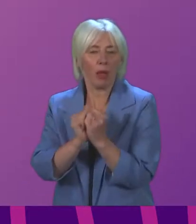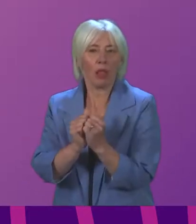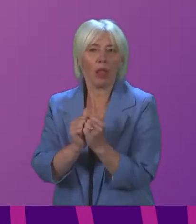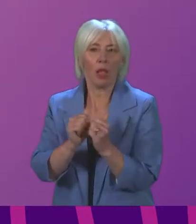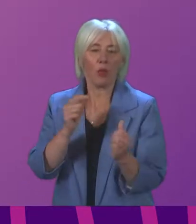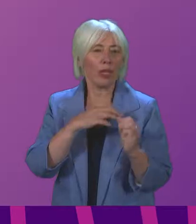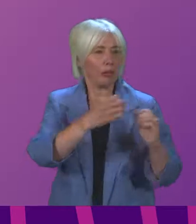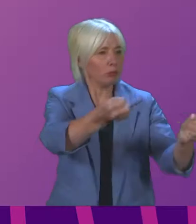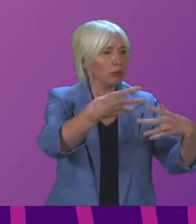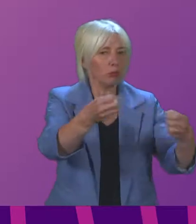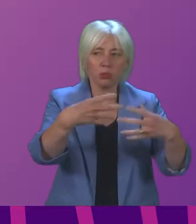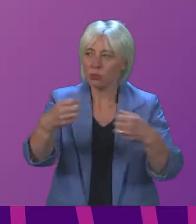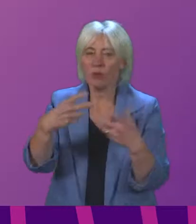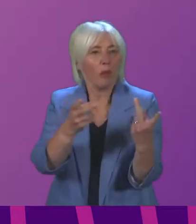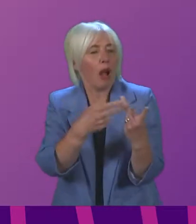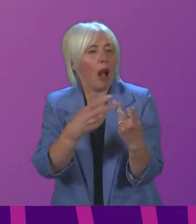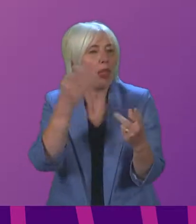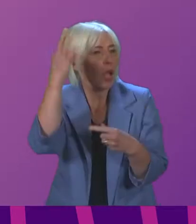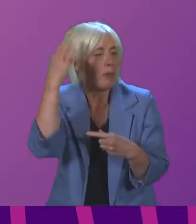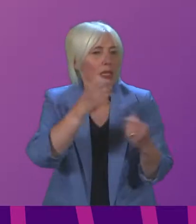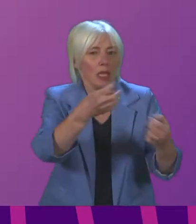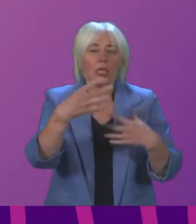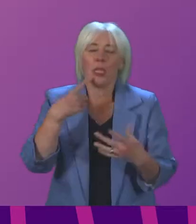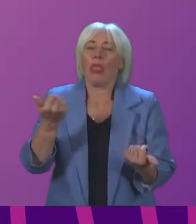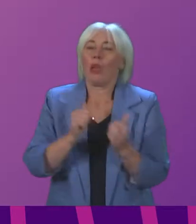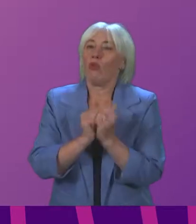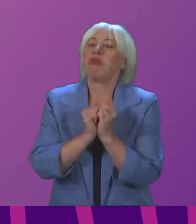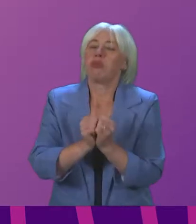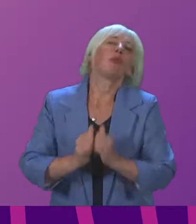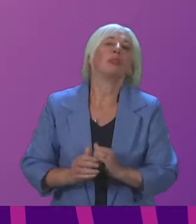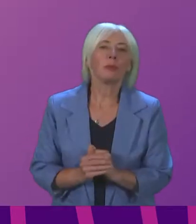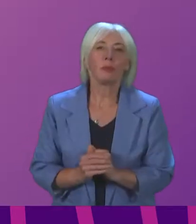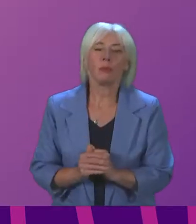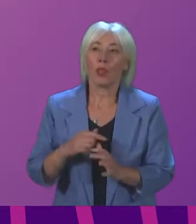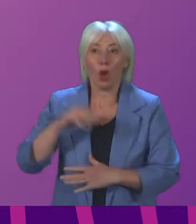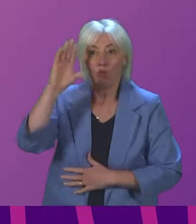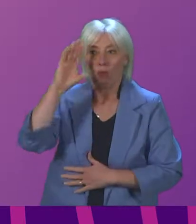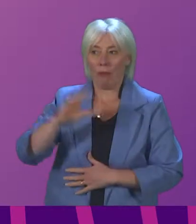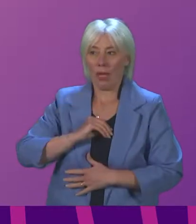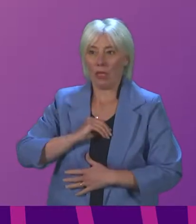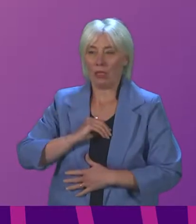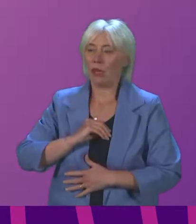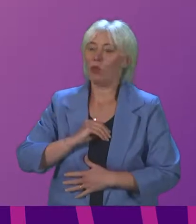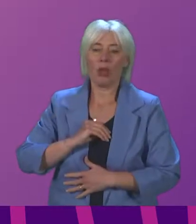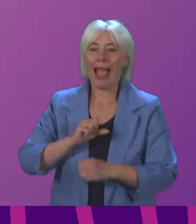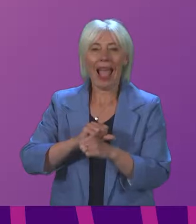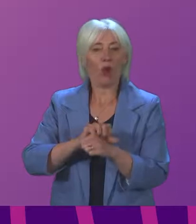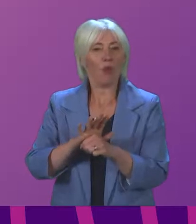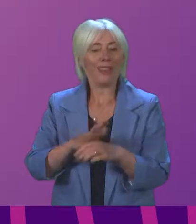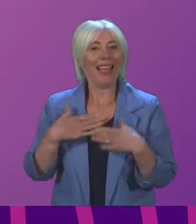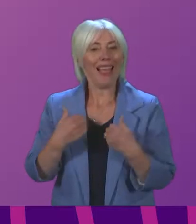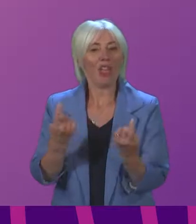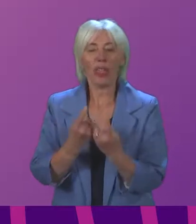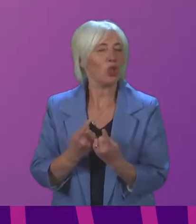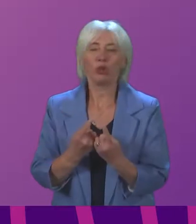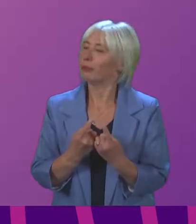many other contributions from a range of different committees this afternoon. And this reminds us all that COVID is not just a health issue, but one